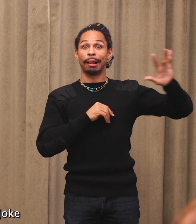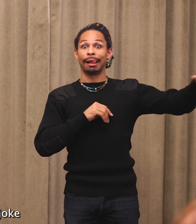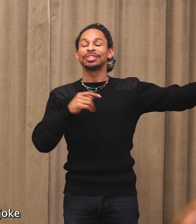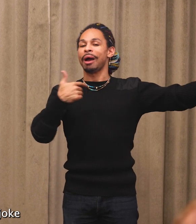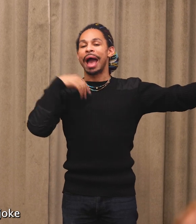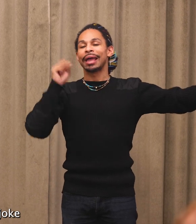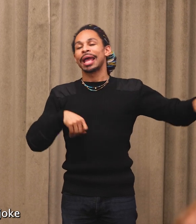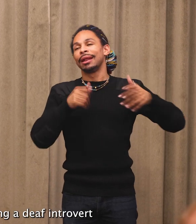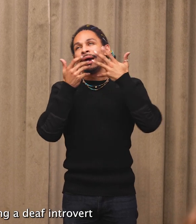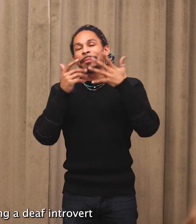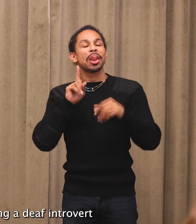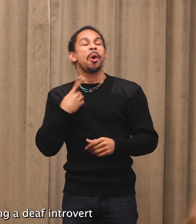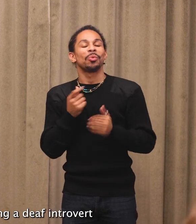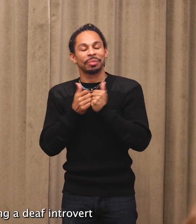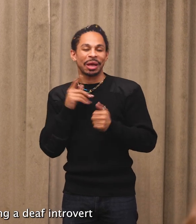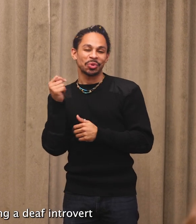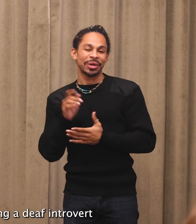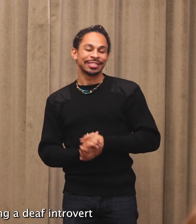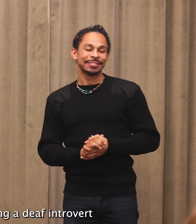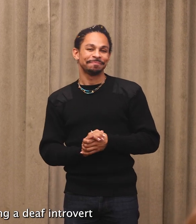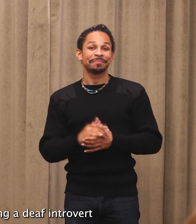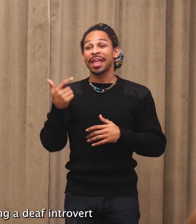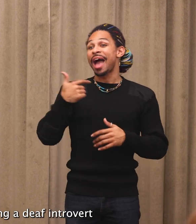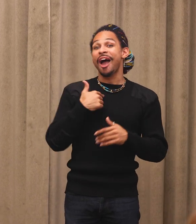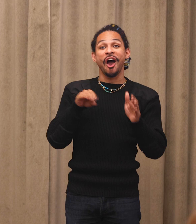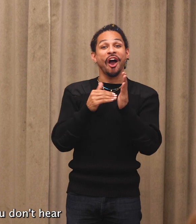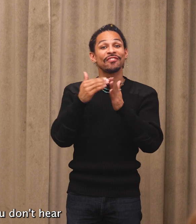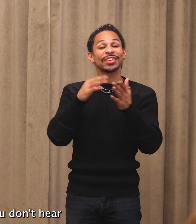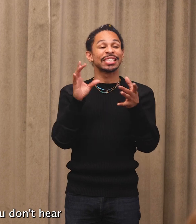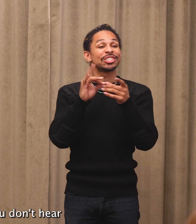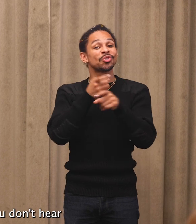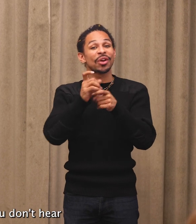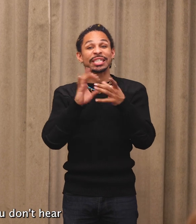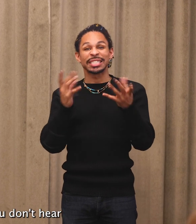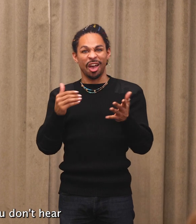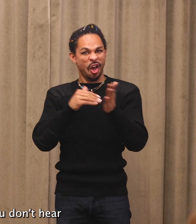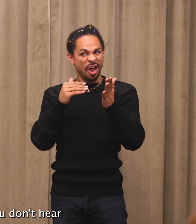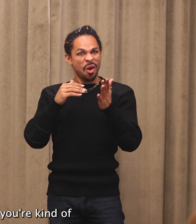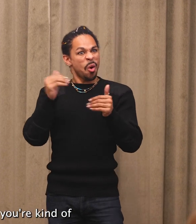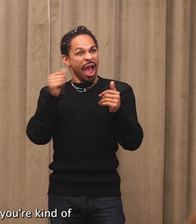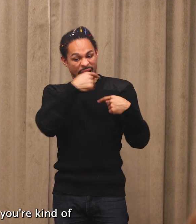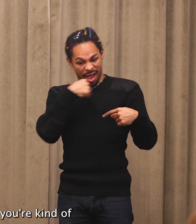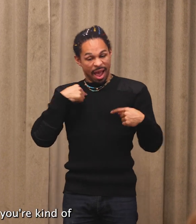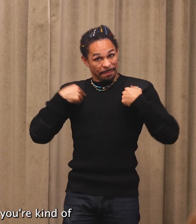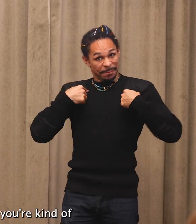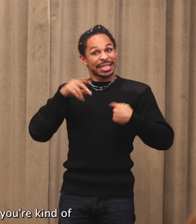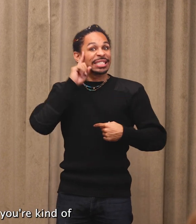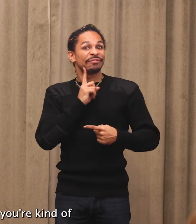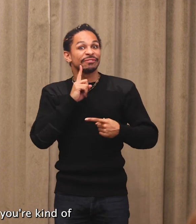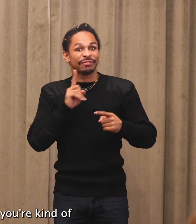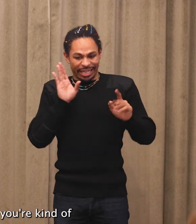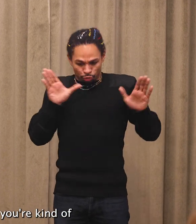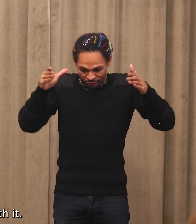I often joke the problem with being a deaf introvert is that when you don't hear what people say,